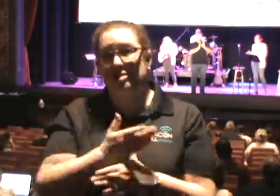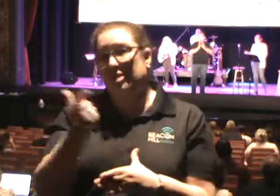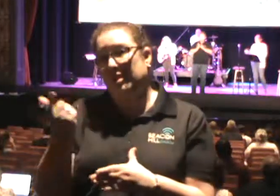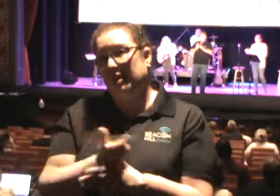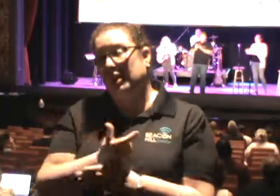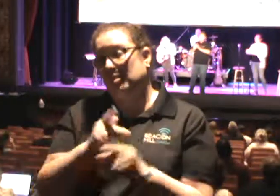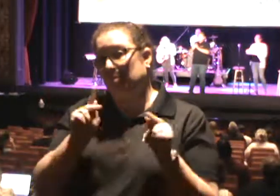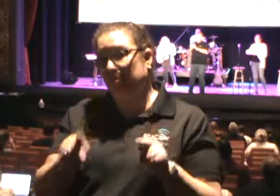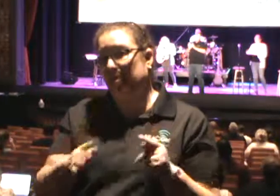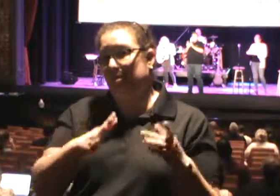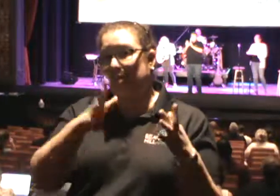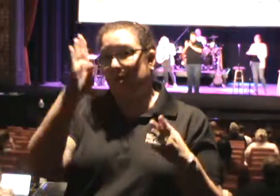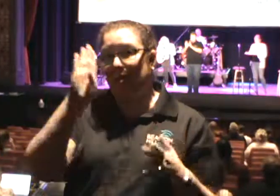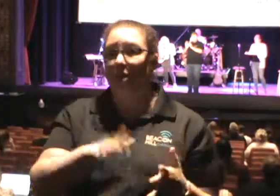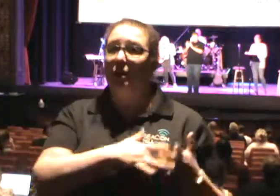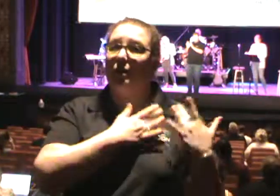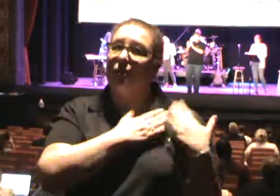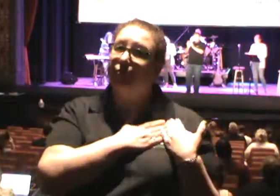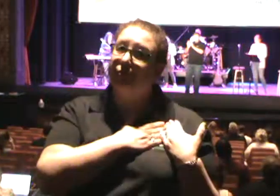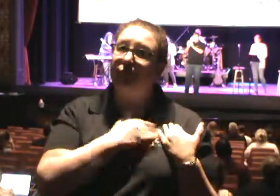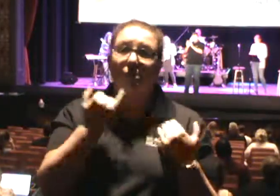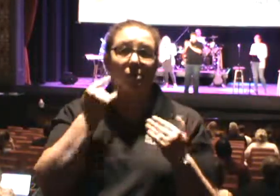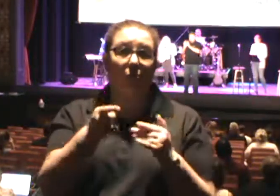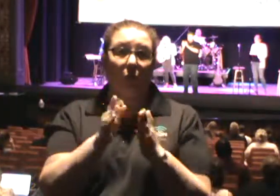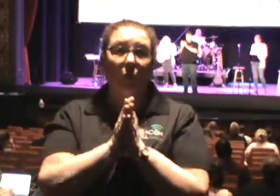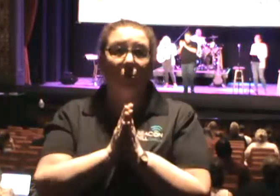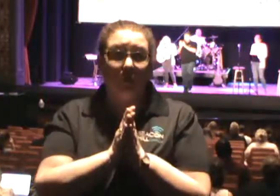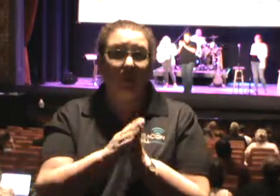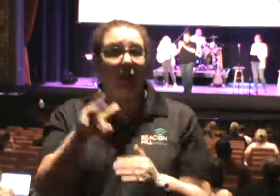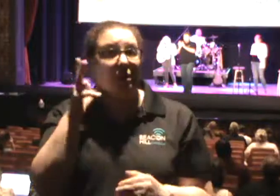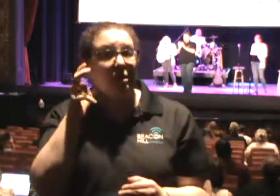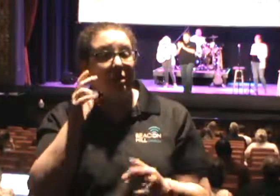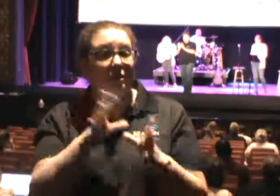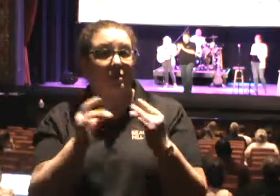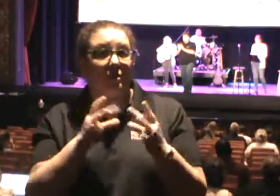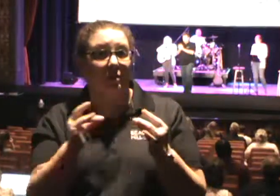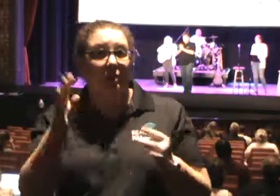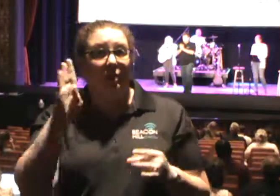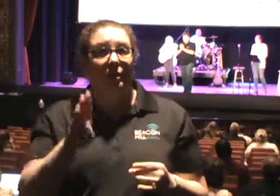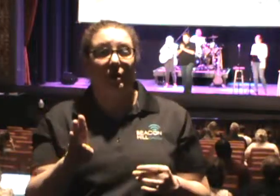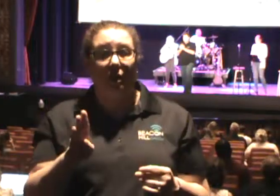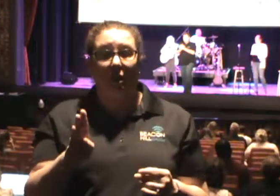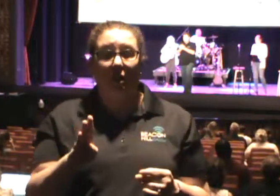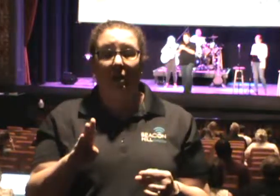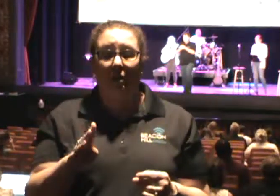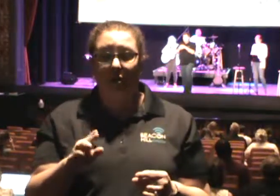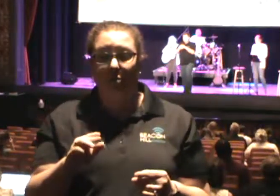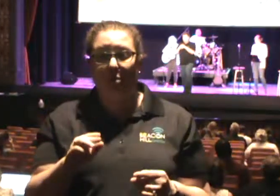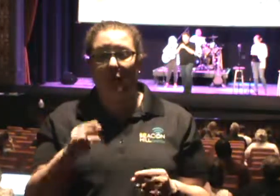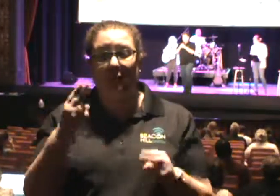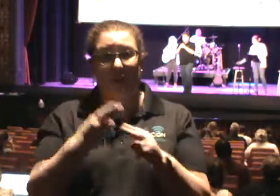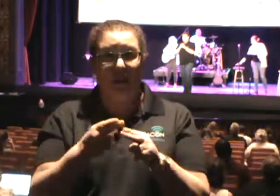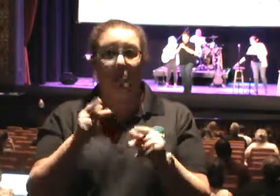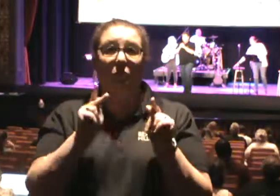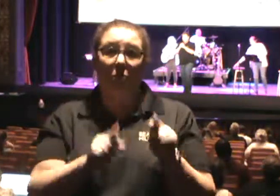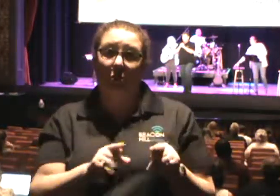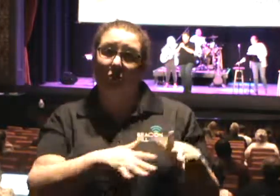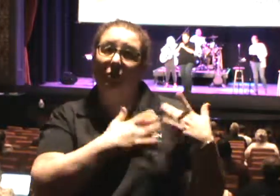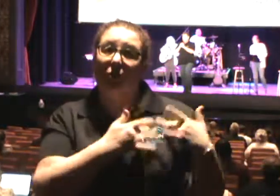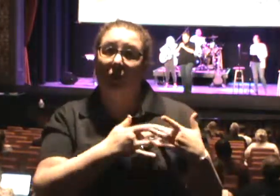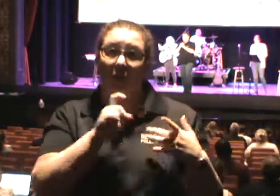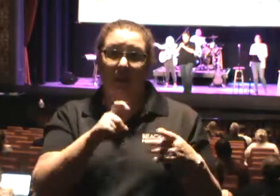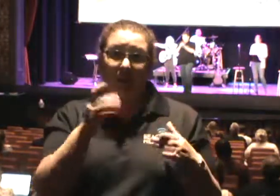God saved us for. I'm going to tell you right now, if you're praying right now and you're listening to this message, God's putting somebody in your heart right now that you need to share the gospel with.